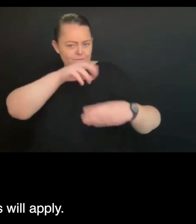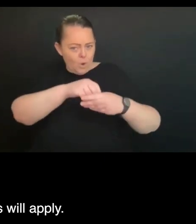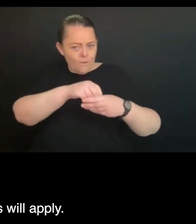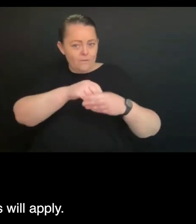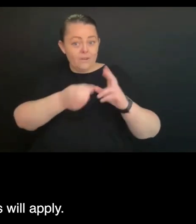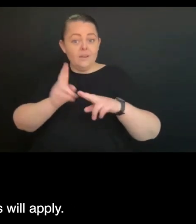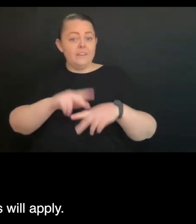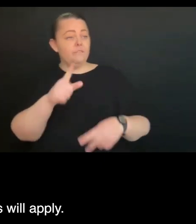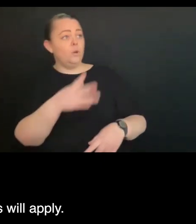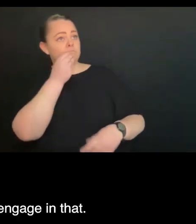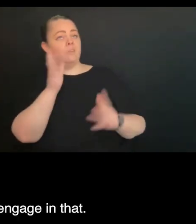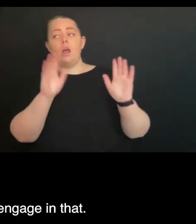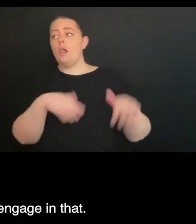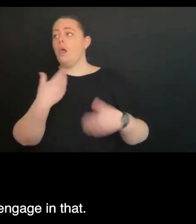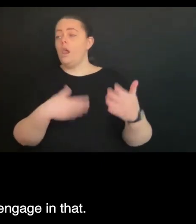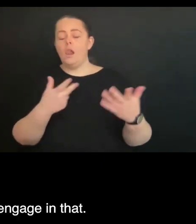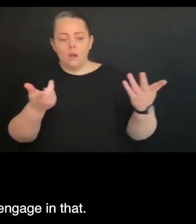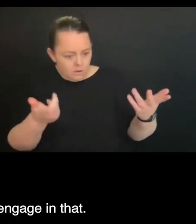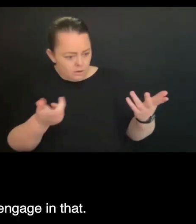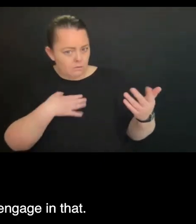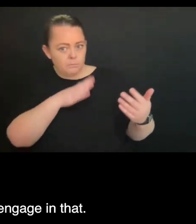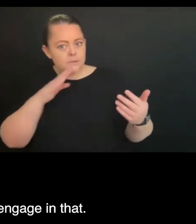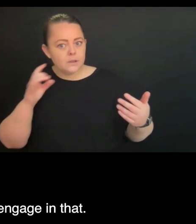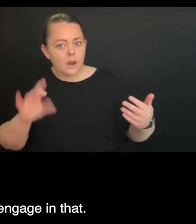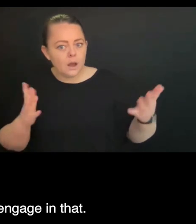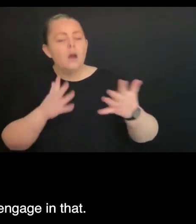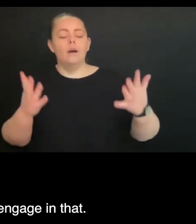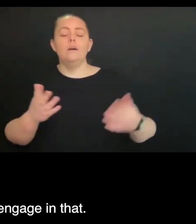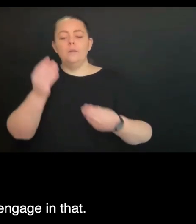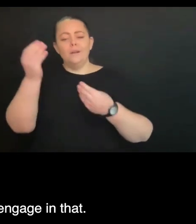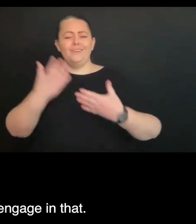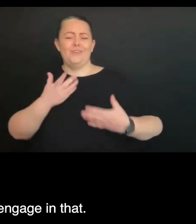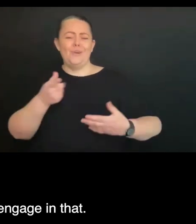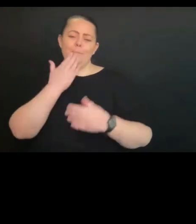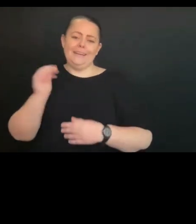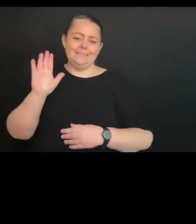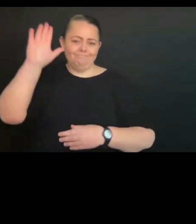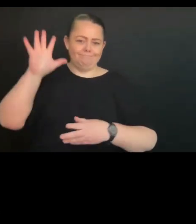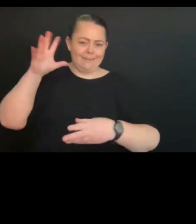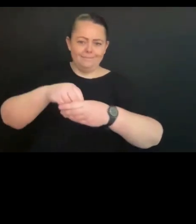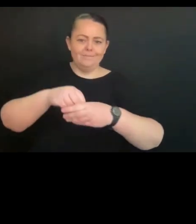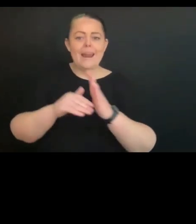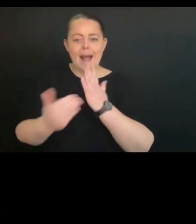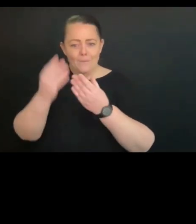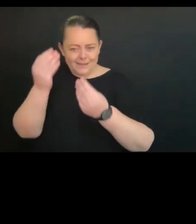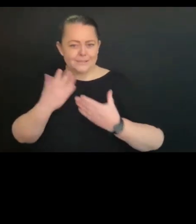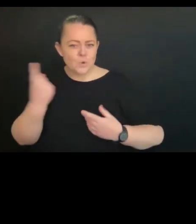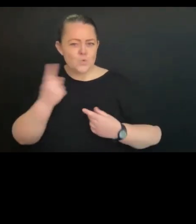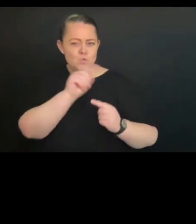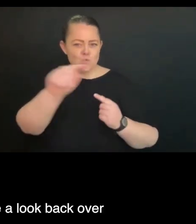standards will apply. That's really the opportunity to engage in that. Thank you.